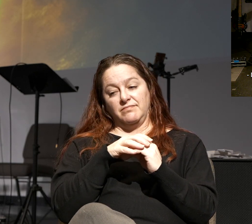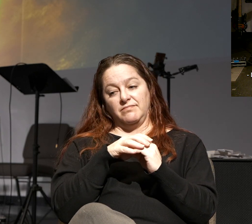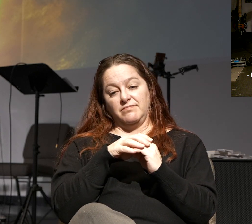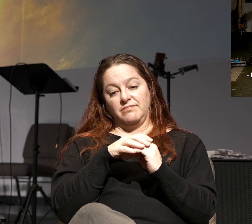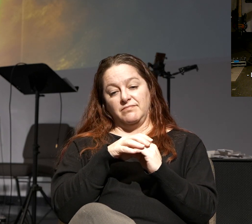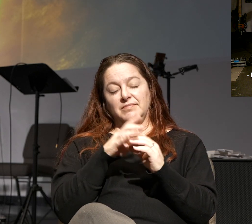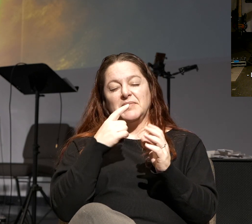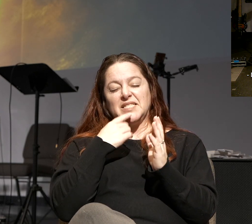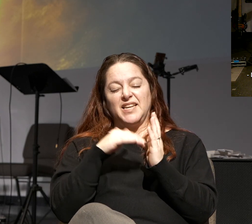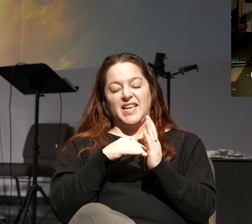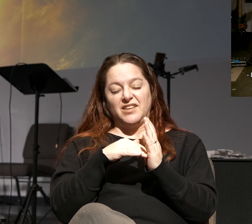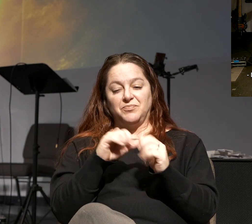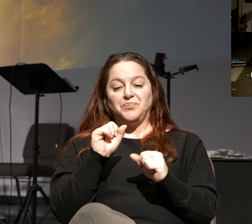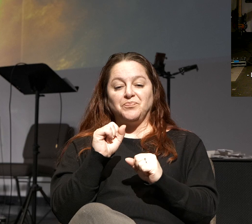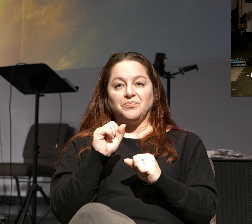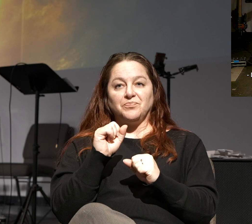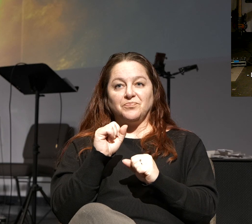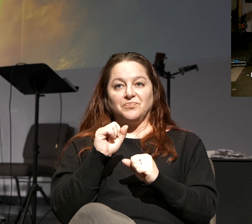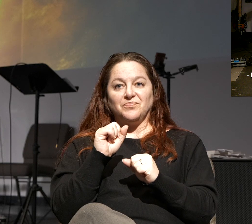Let me say it again.